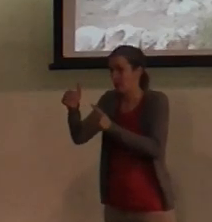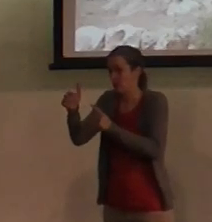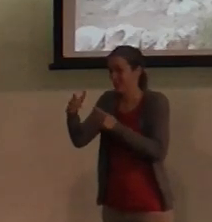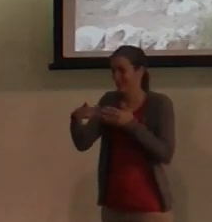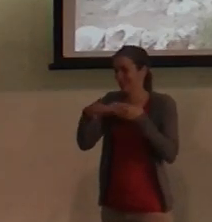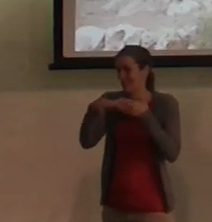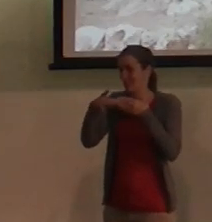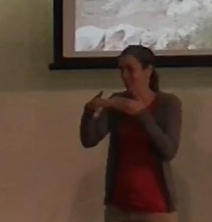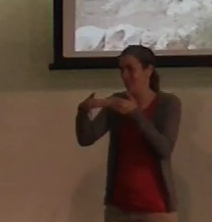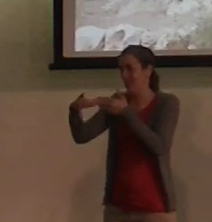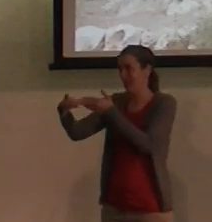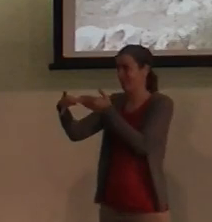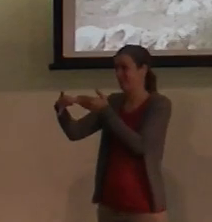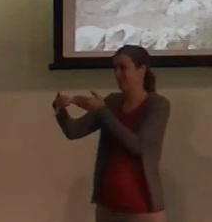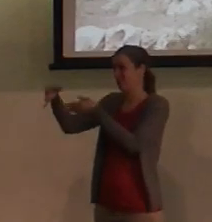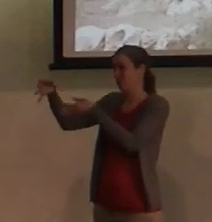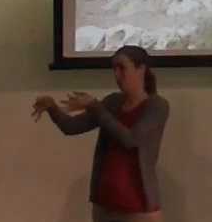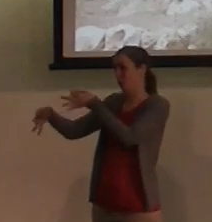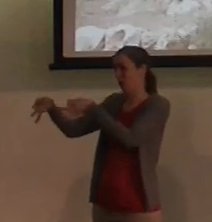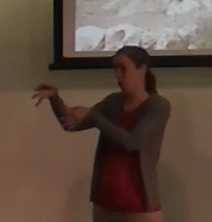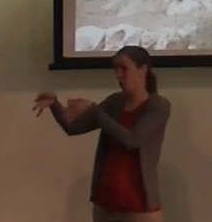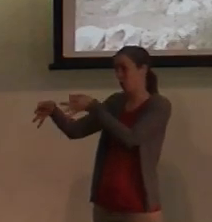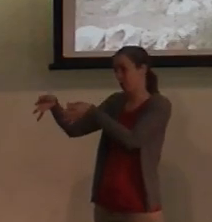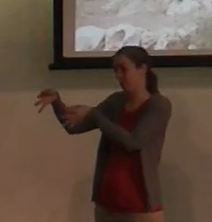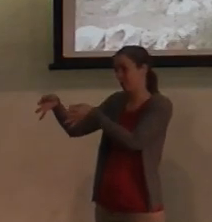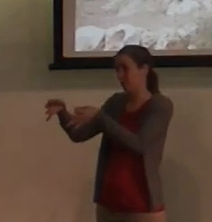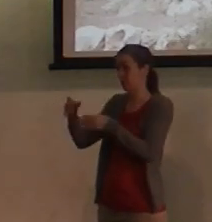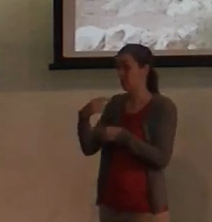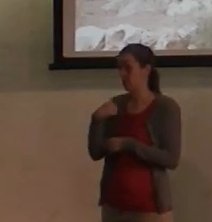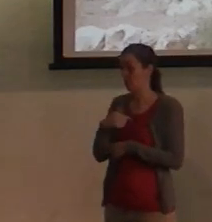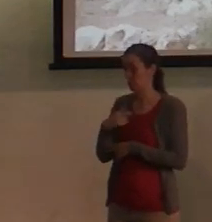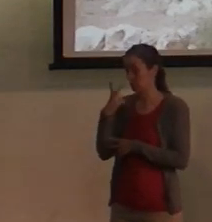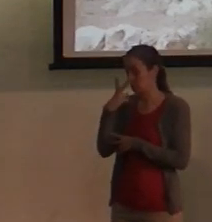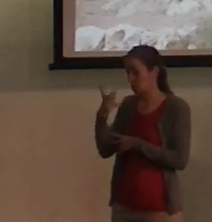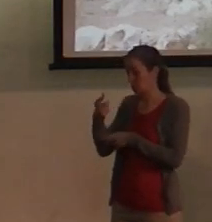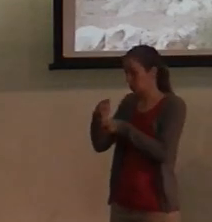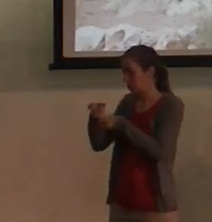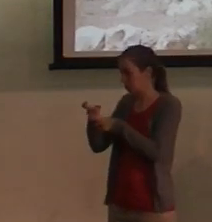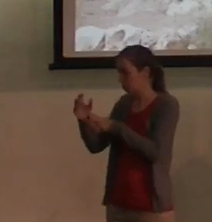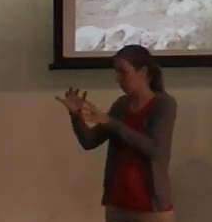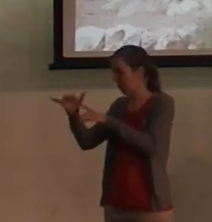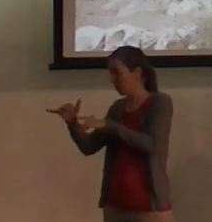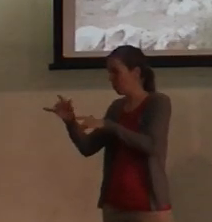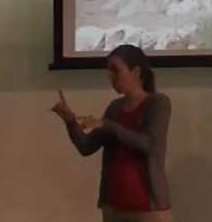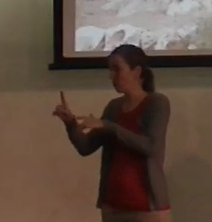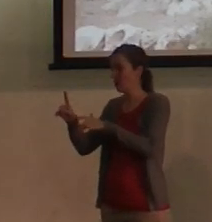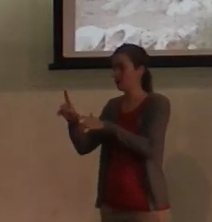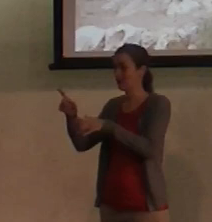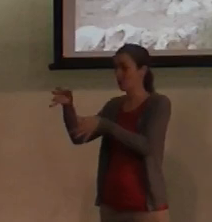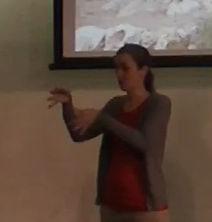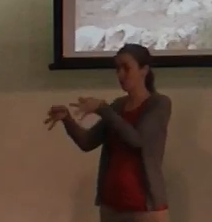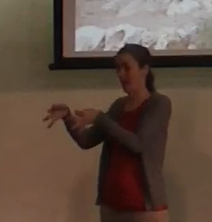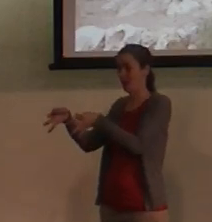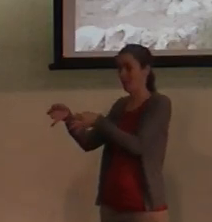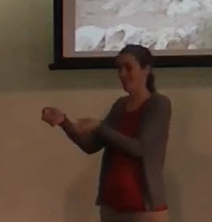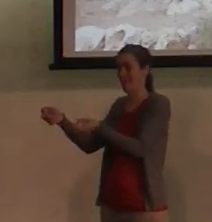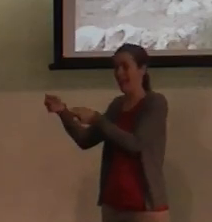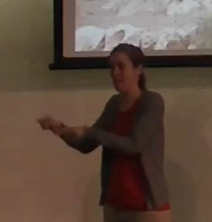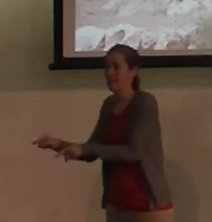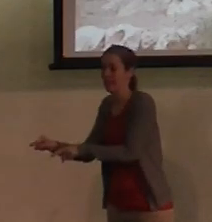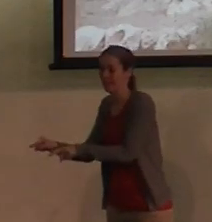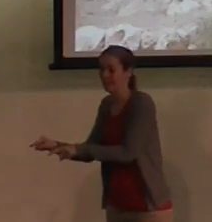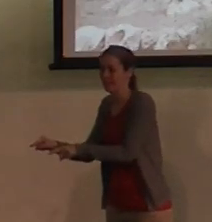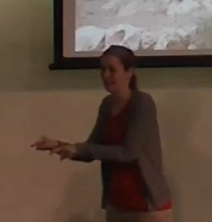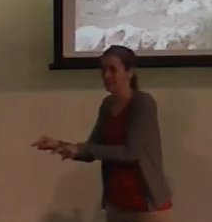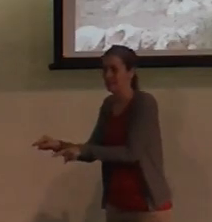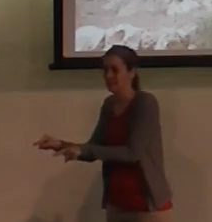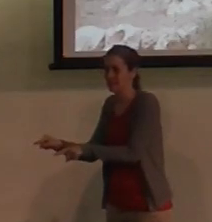to his trial, which we got to see some ruins of where we think that trial probably took place. And